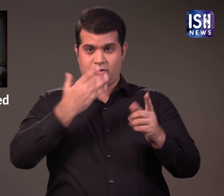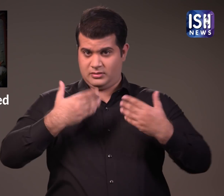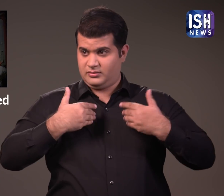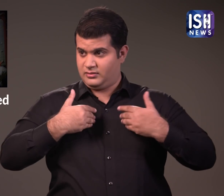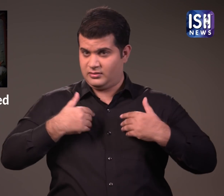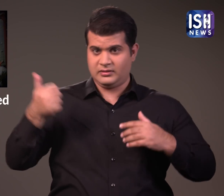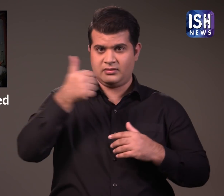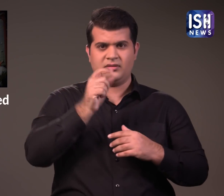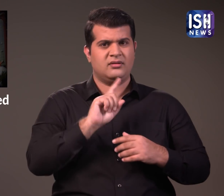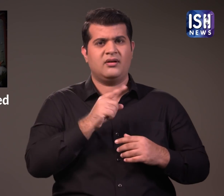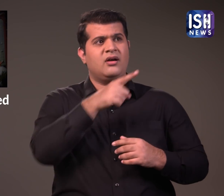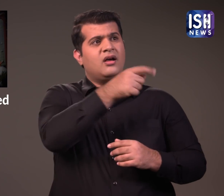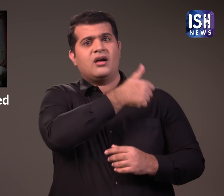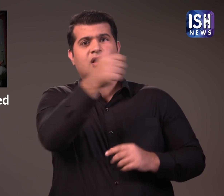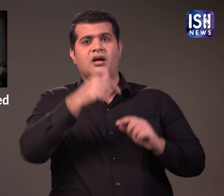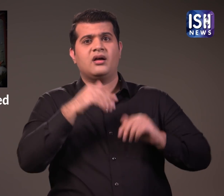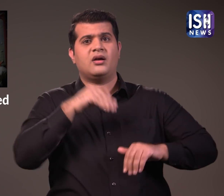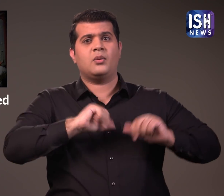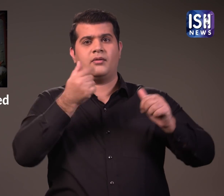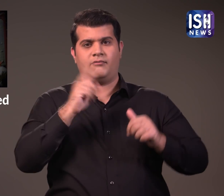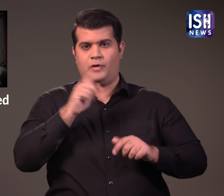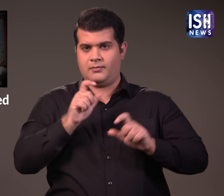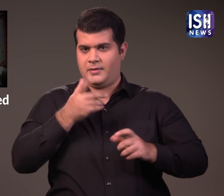and was elected by power of the people of India.